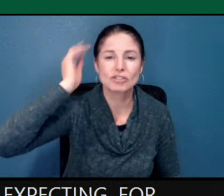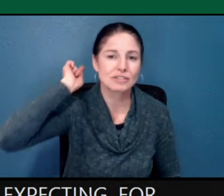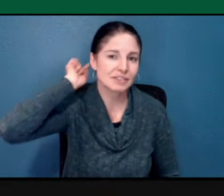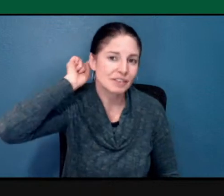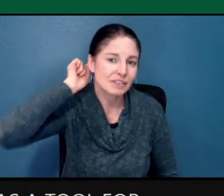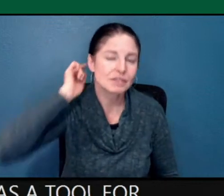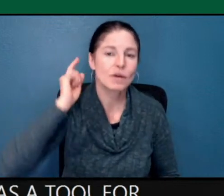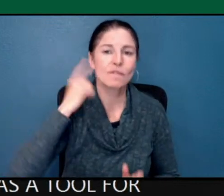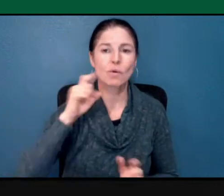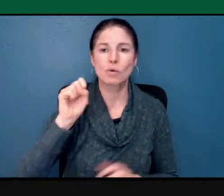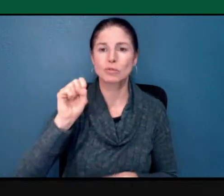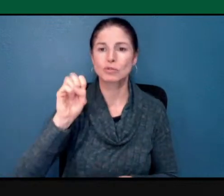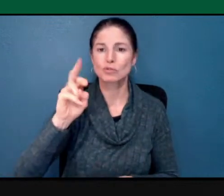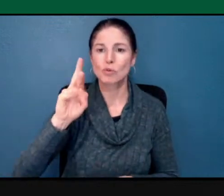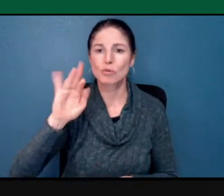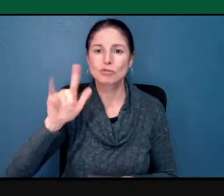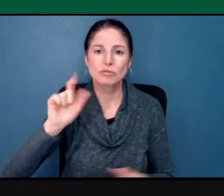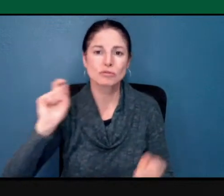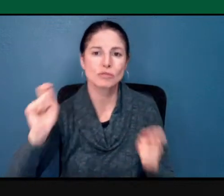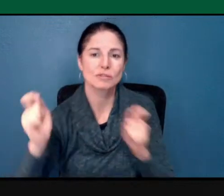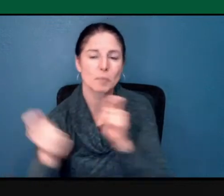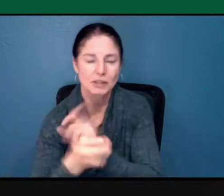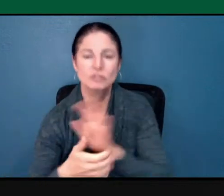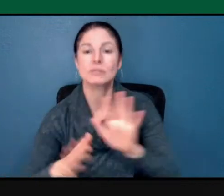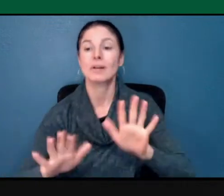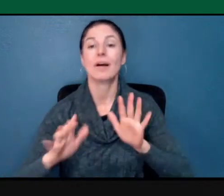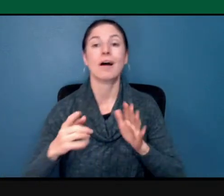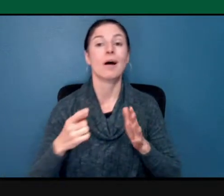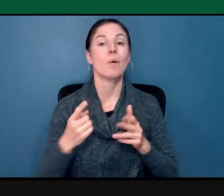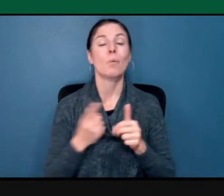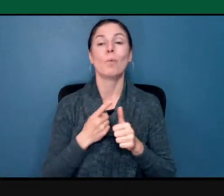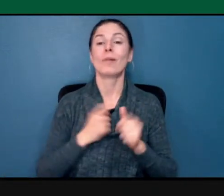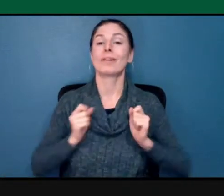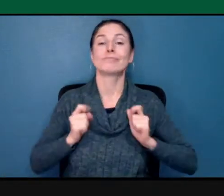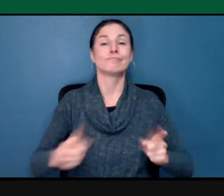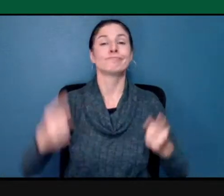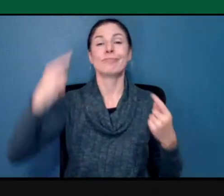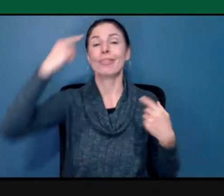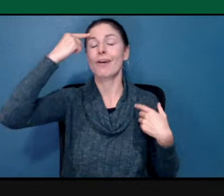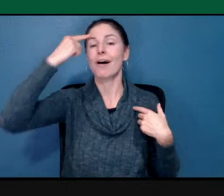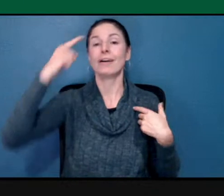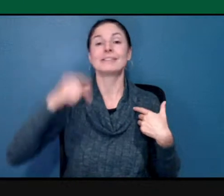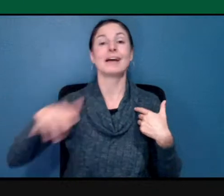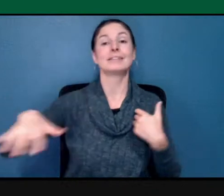One of the things that I automatically thought is, okay, how do we reclaim this space?